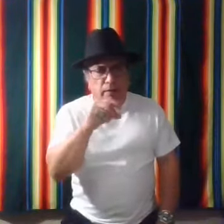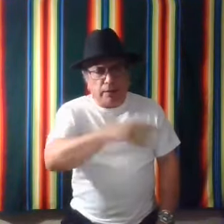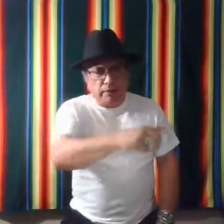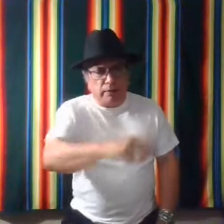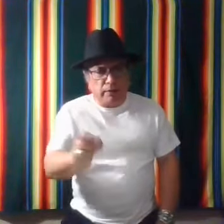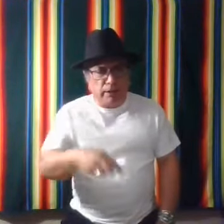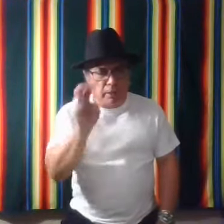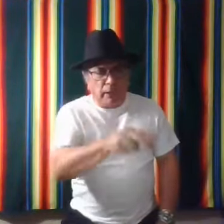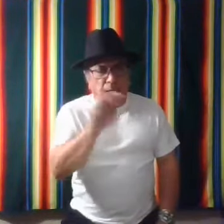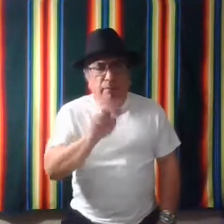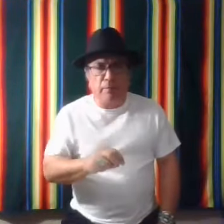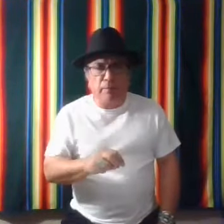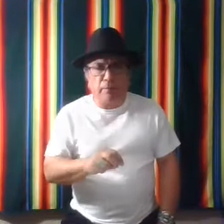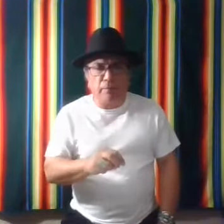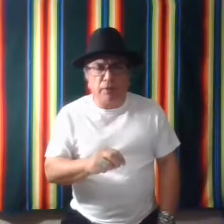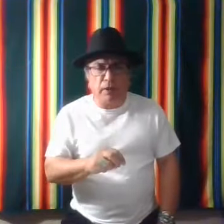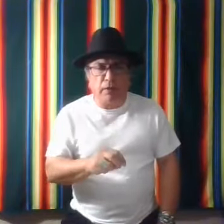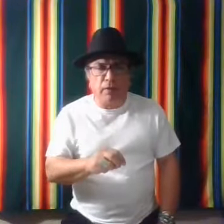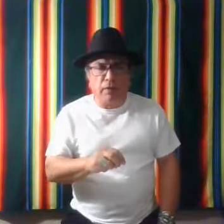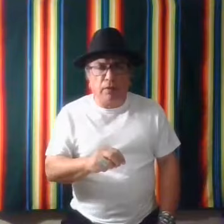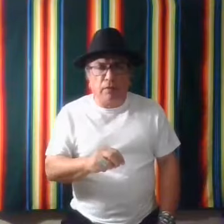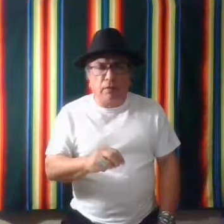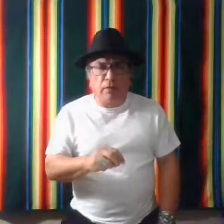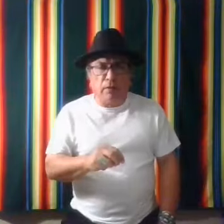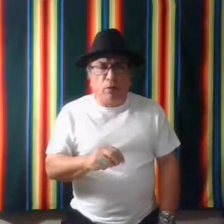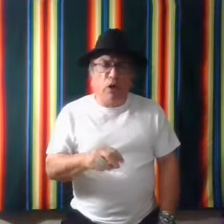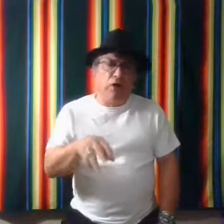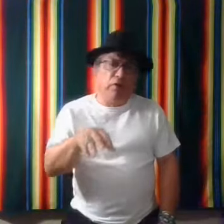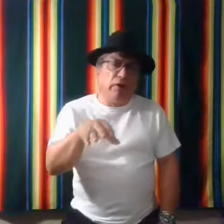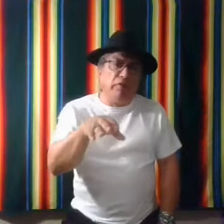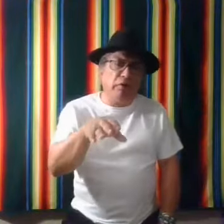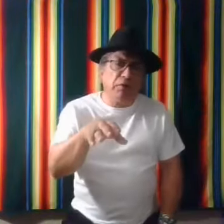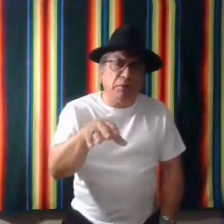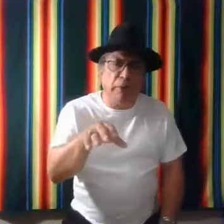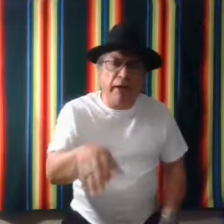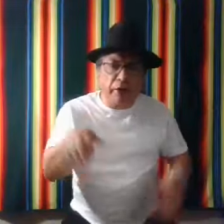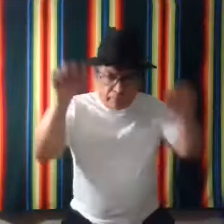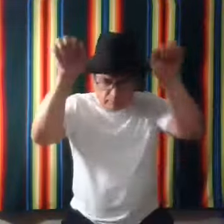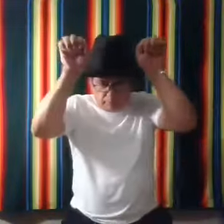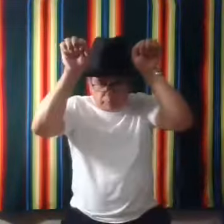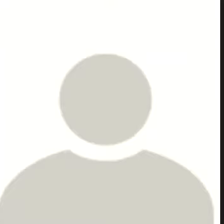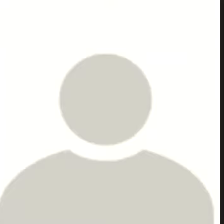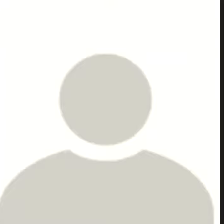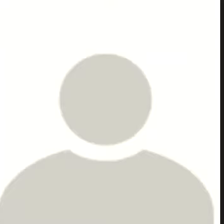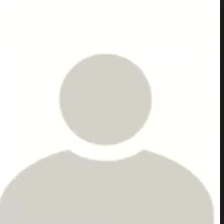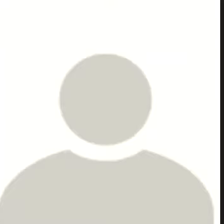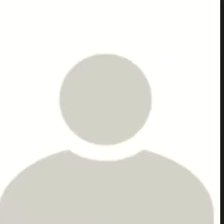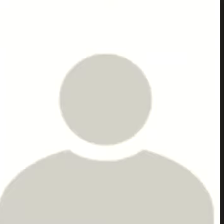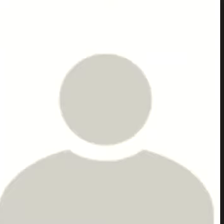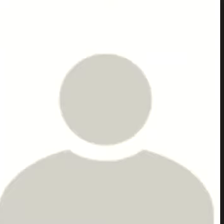that's a snake bite. See, where if it was a bear, that's signed